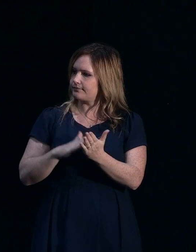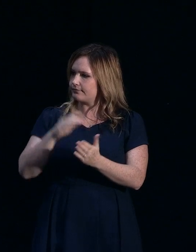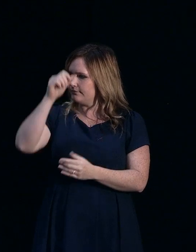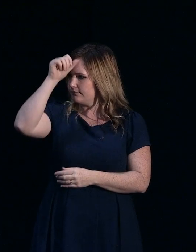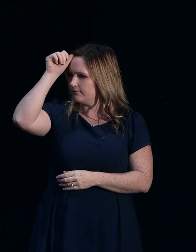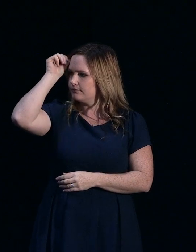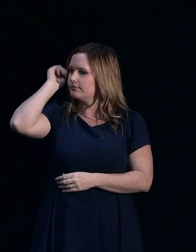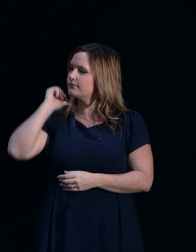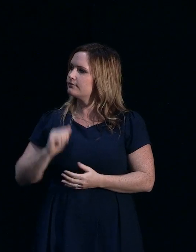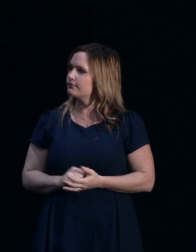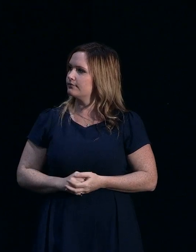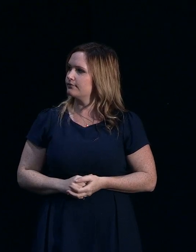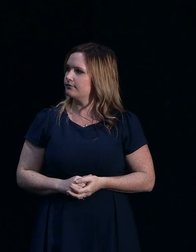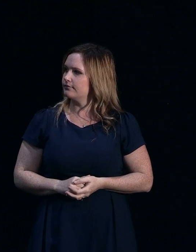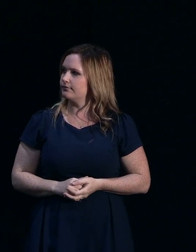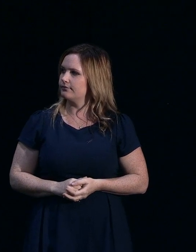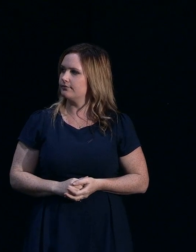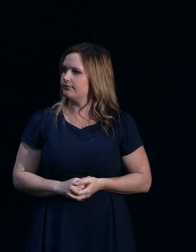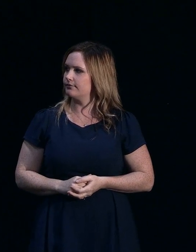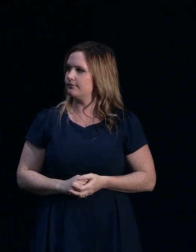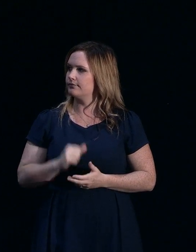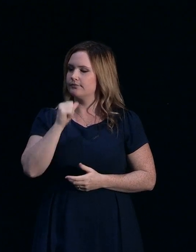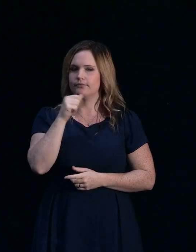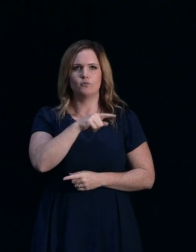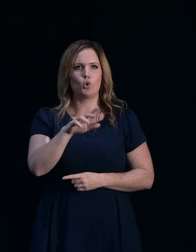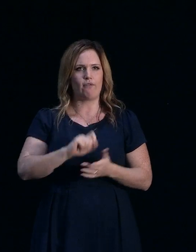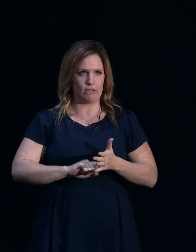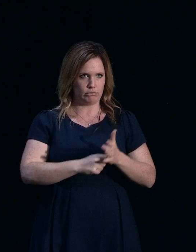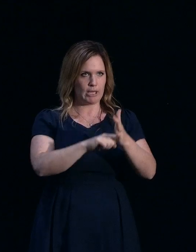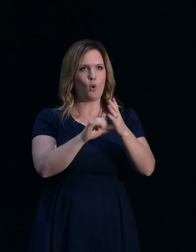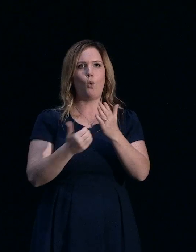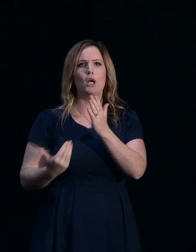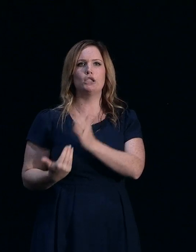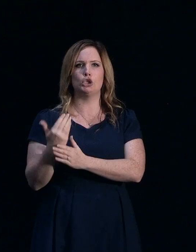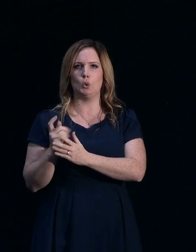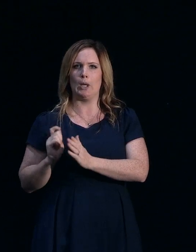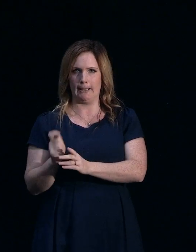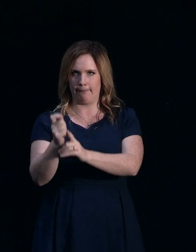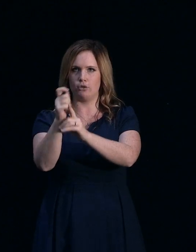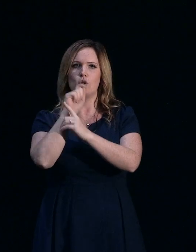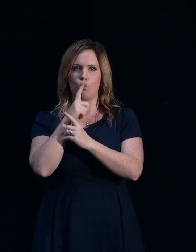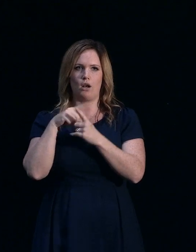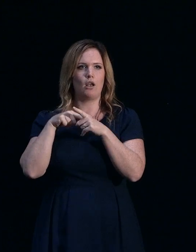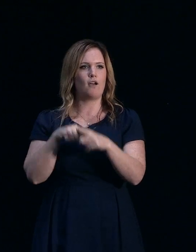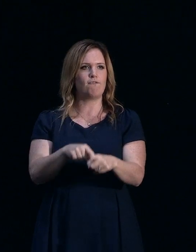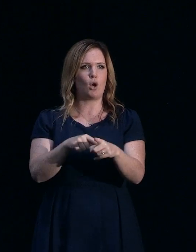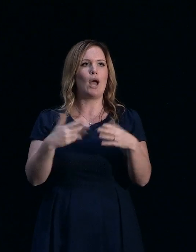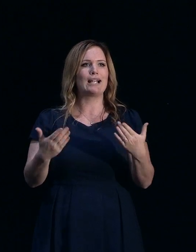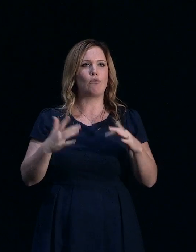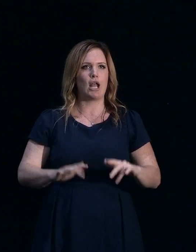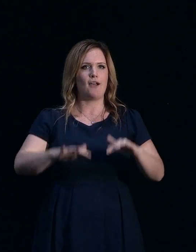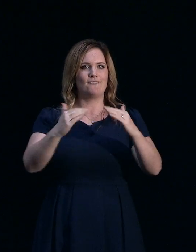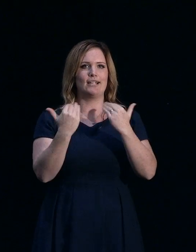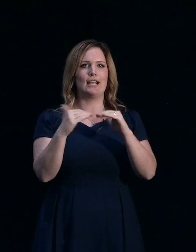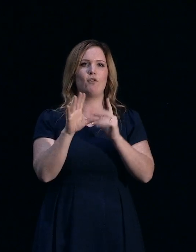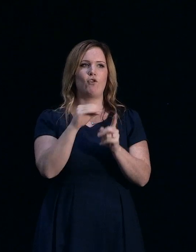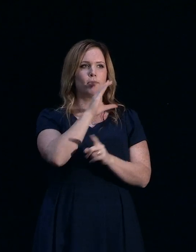If you're having a repair or particularly a new build done, it will be compliant with the current flood levels that have been set by the